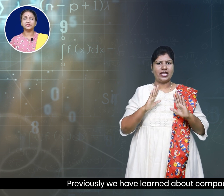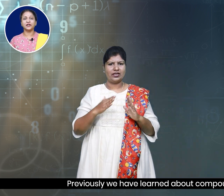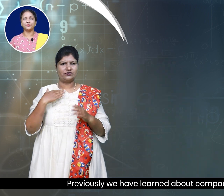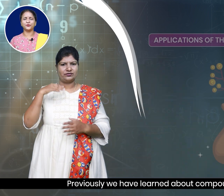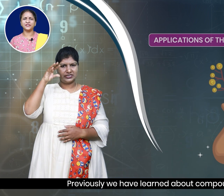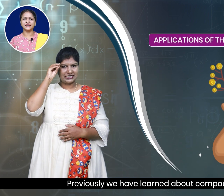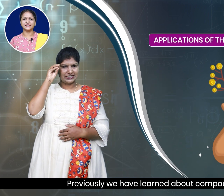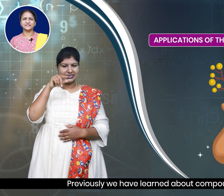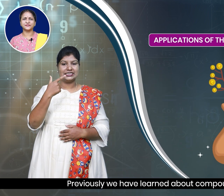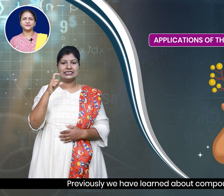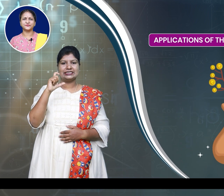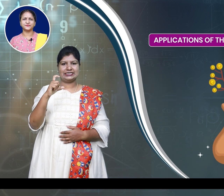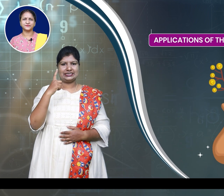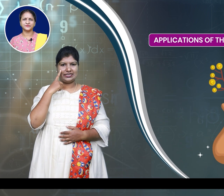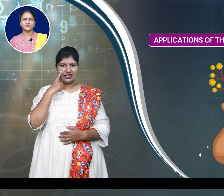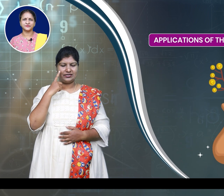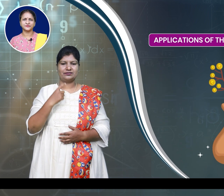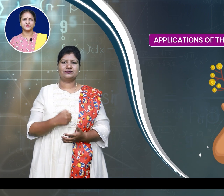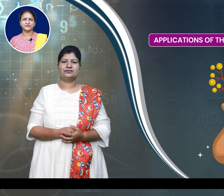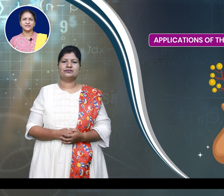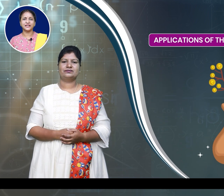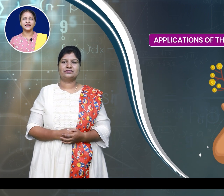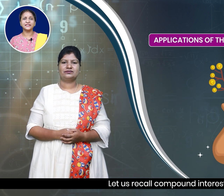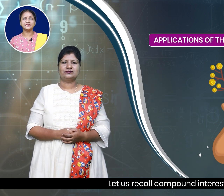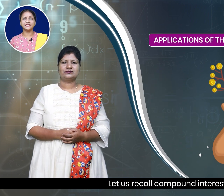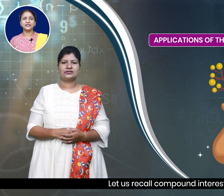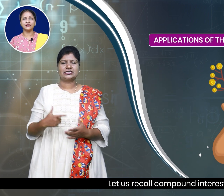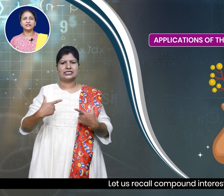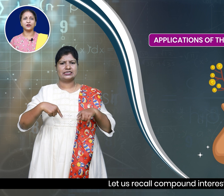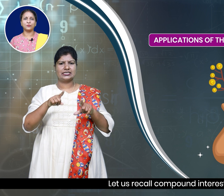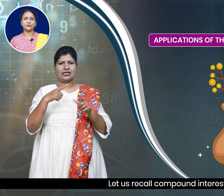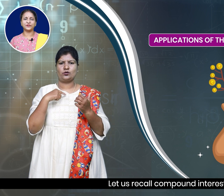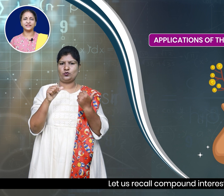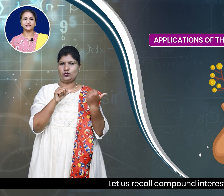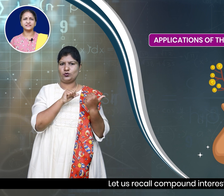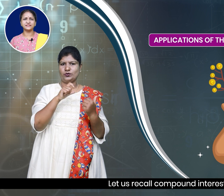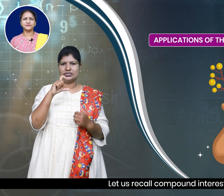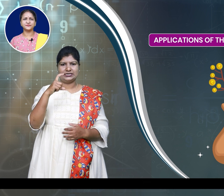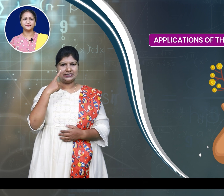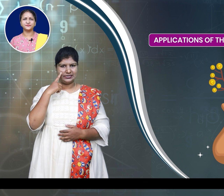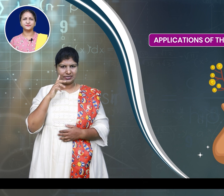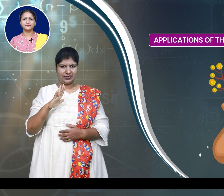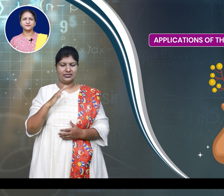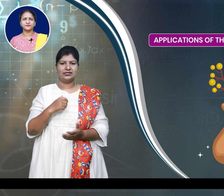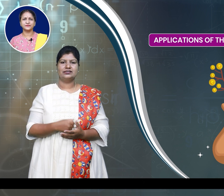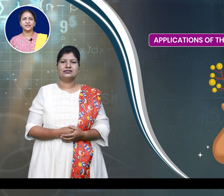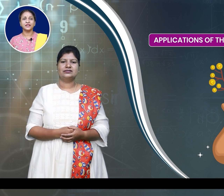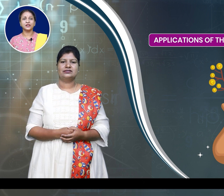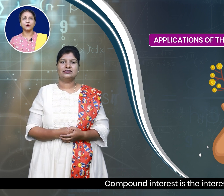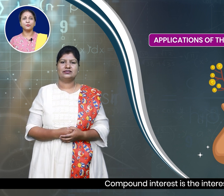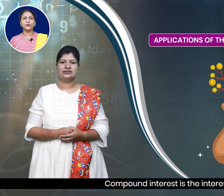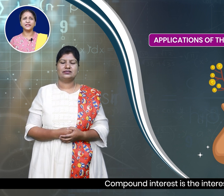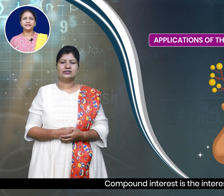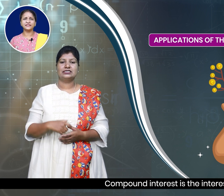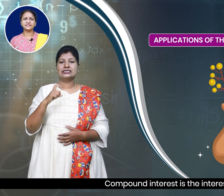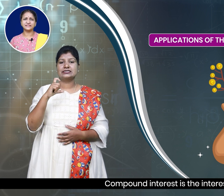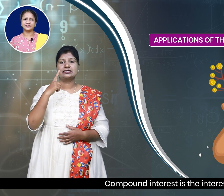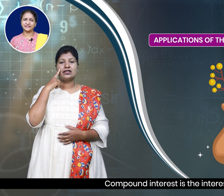compound interest. Let us recall compound interest. Compound interest is the